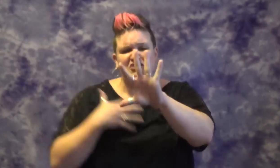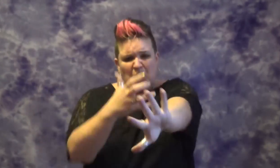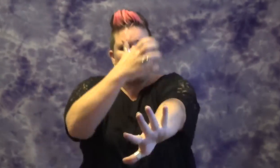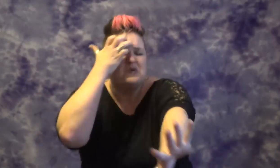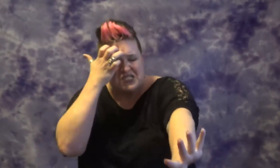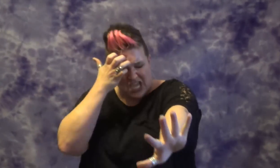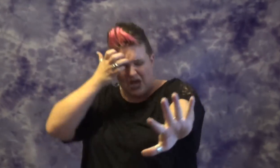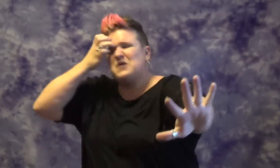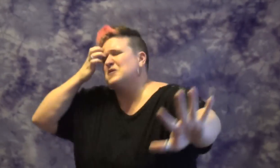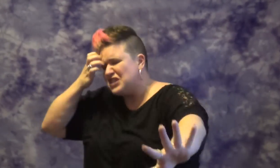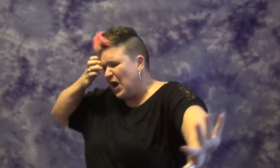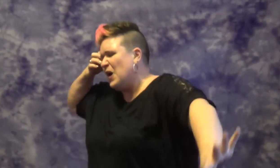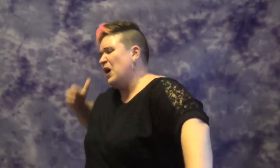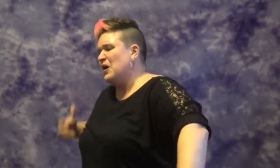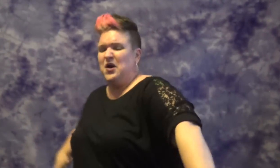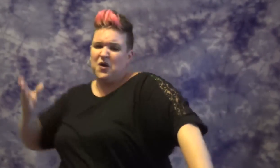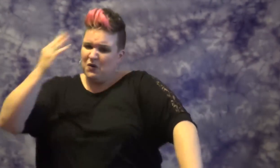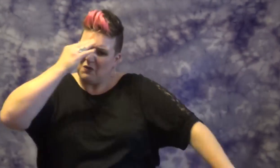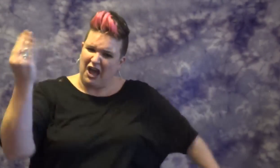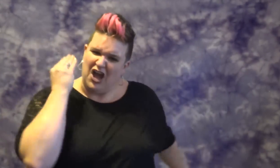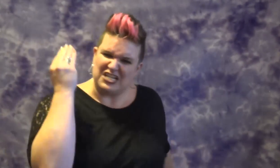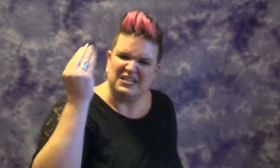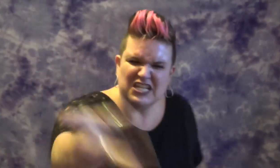You, you, you ought to know